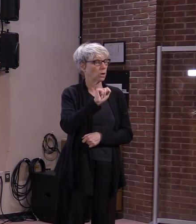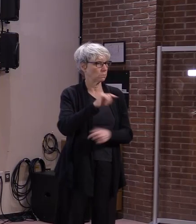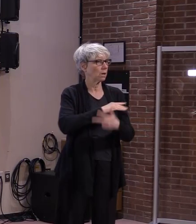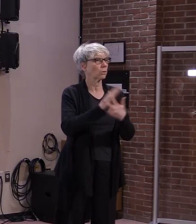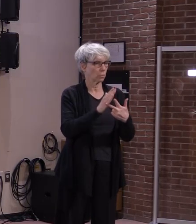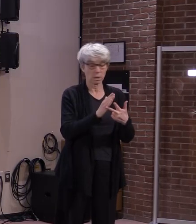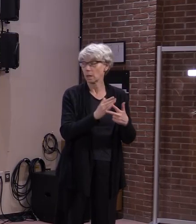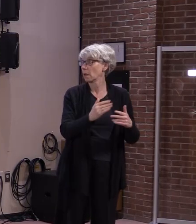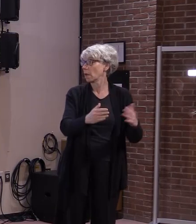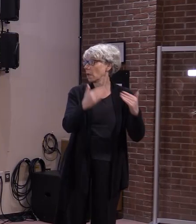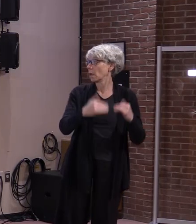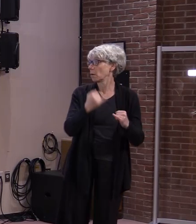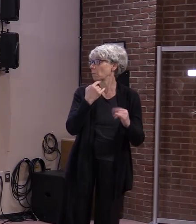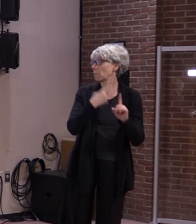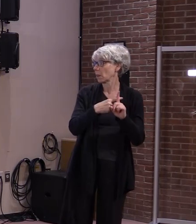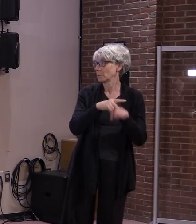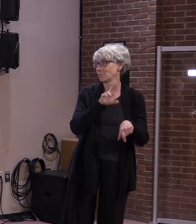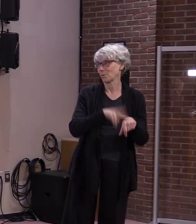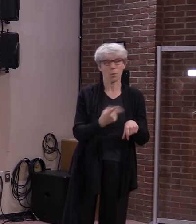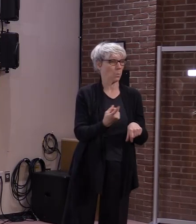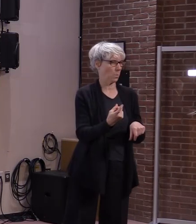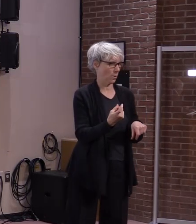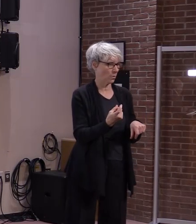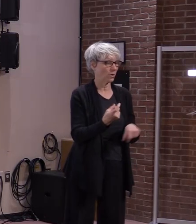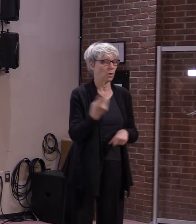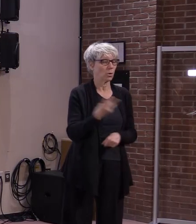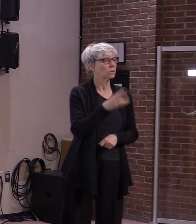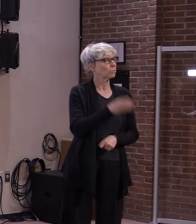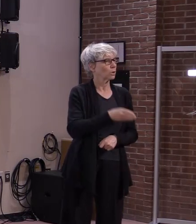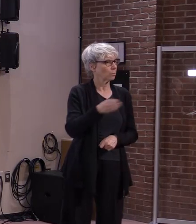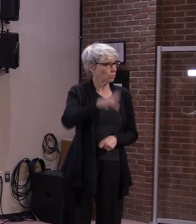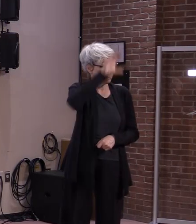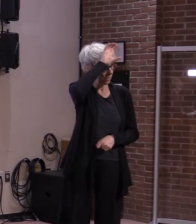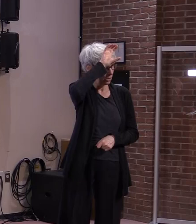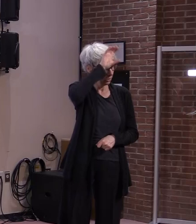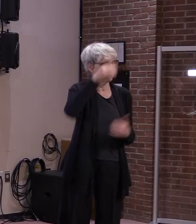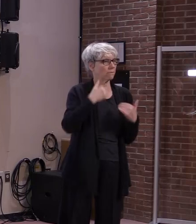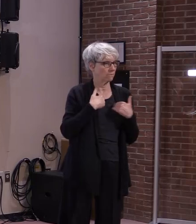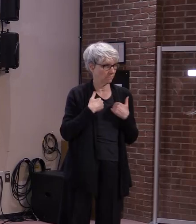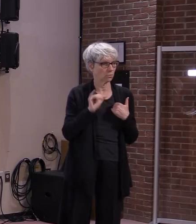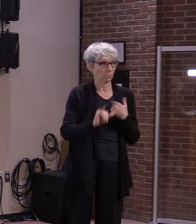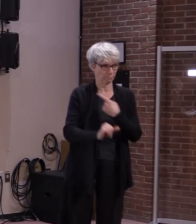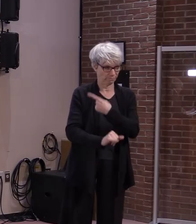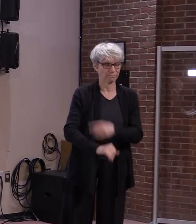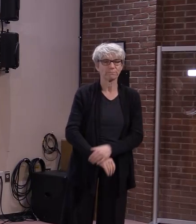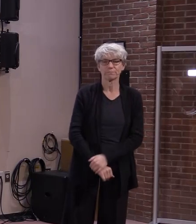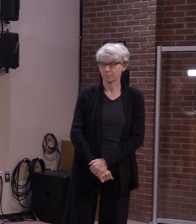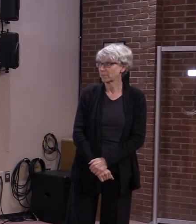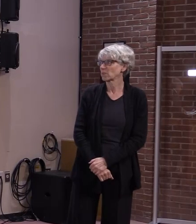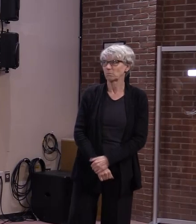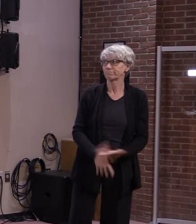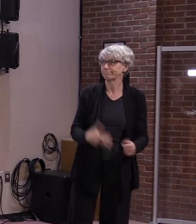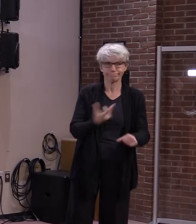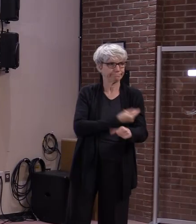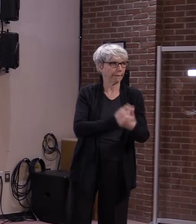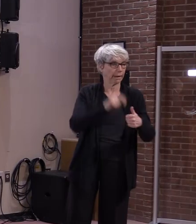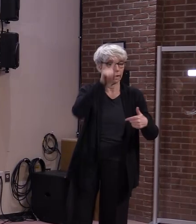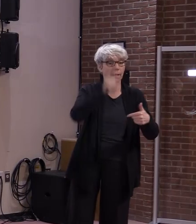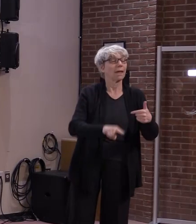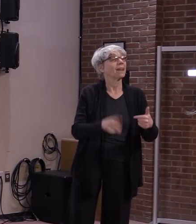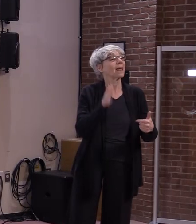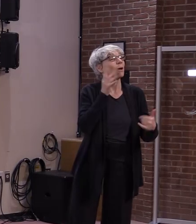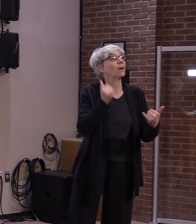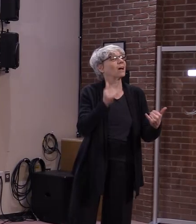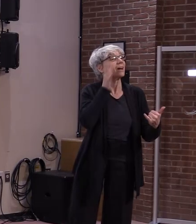And then, of course, one more, West Brattleboro Fire Station in Brattleboro. On Thursday, once